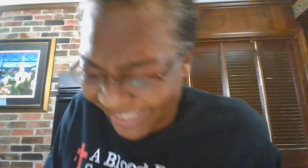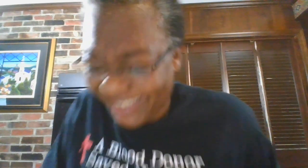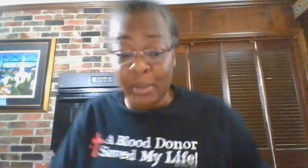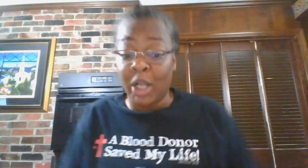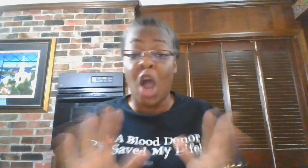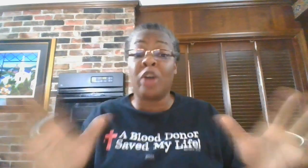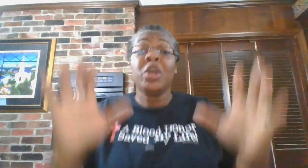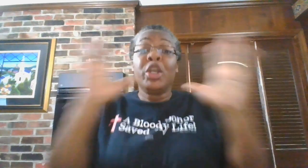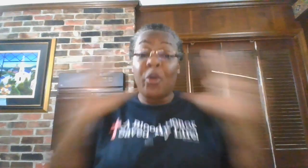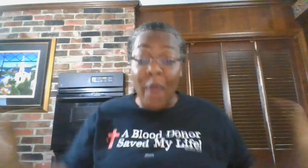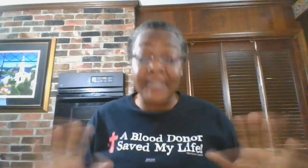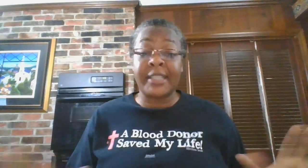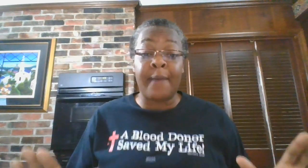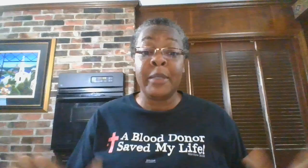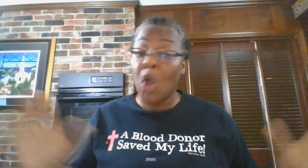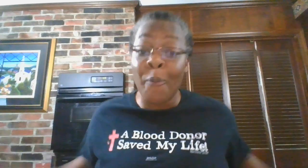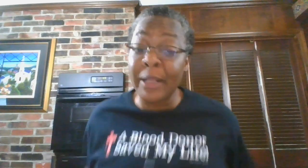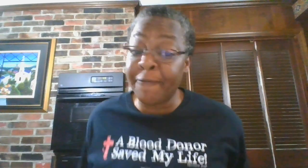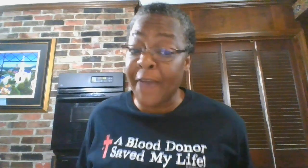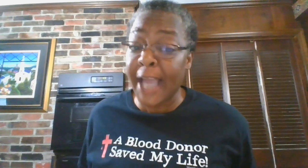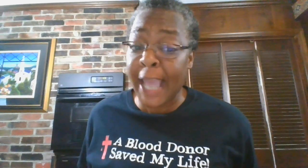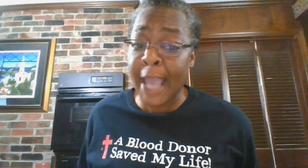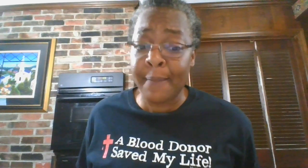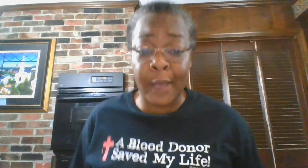But all. The rest of them is open and fat game, baby.